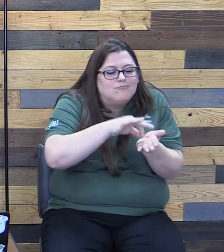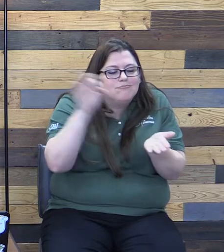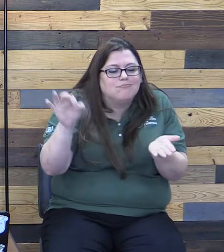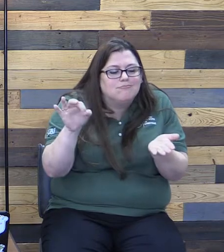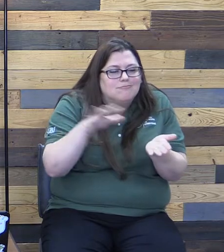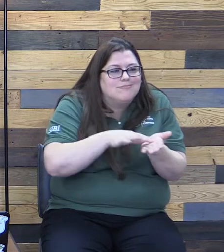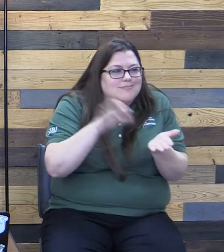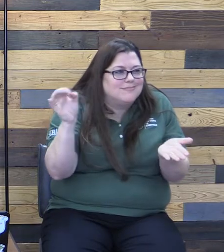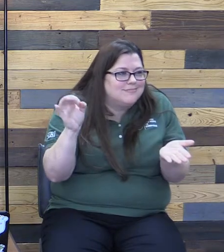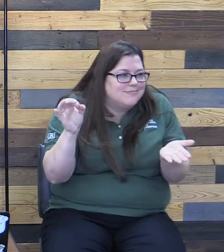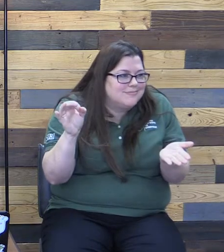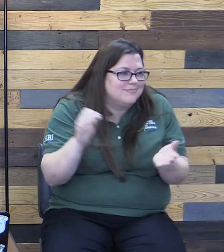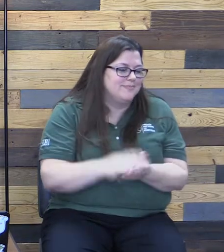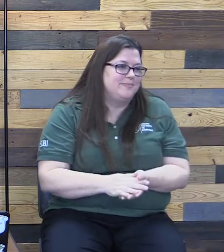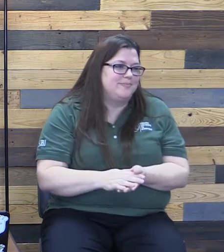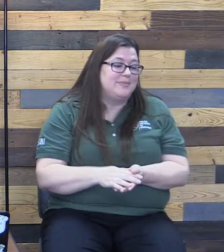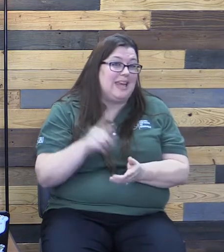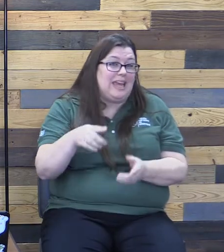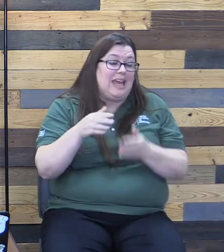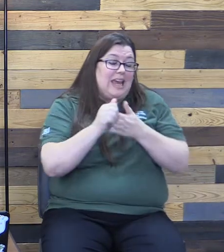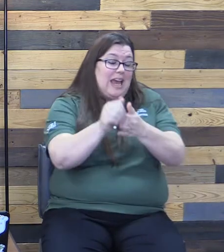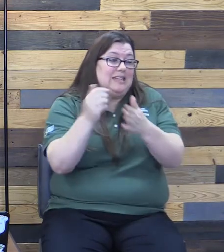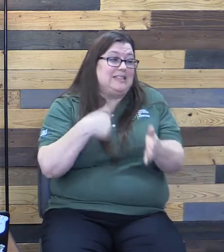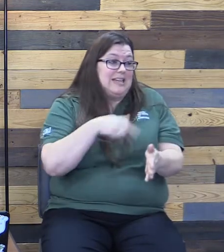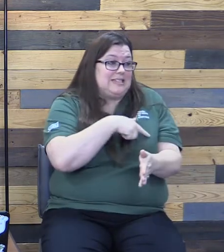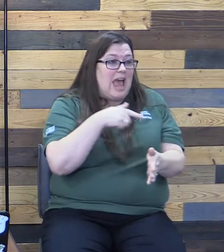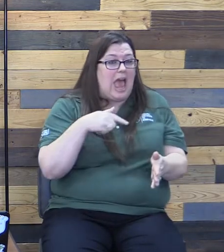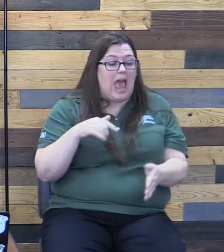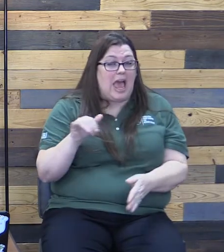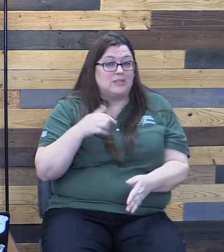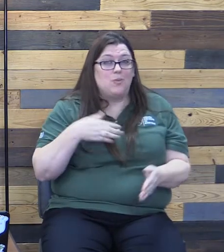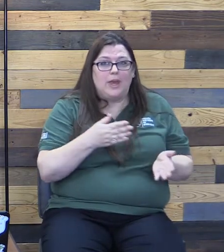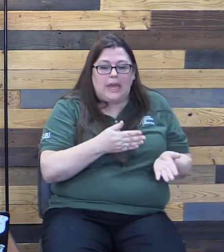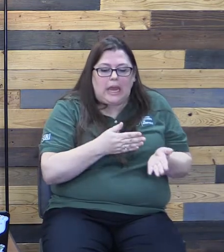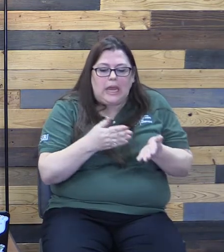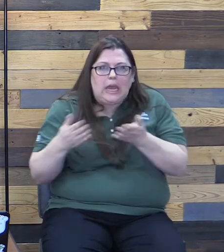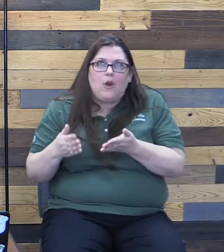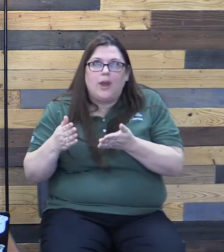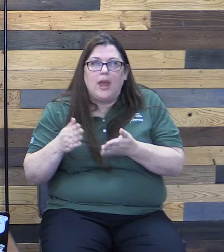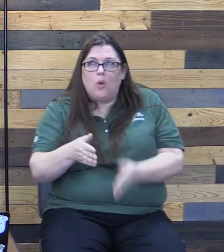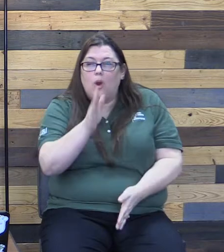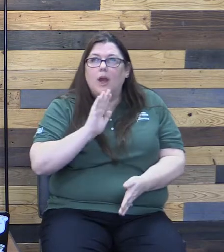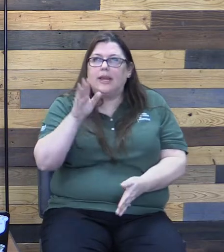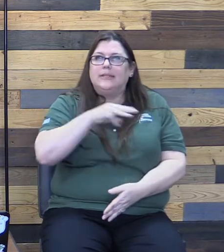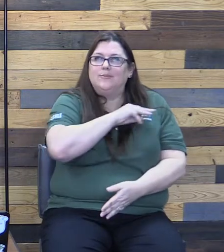He guides us as we carry out God's mission and expanding his reign.